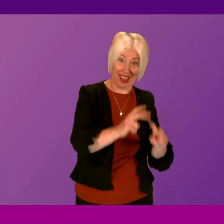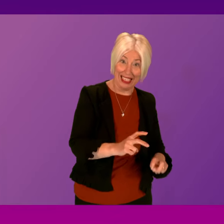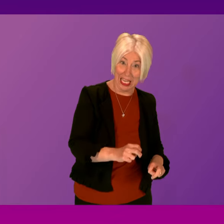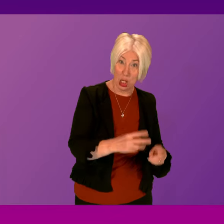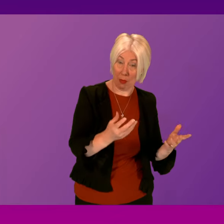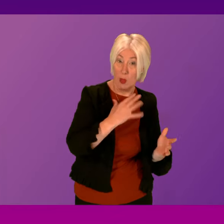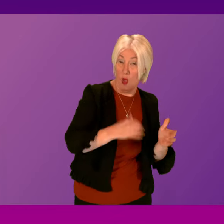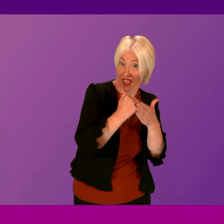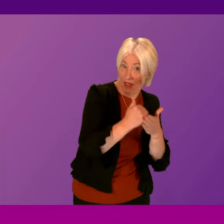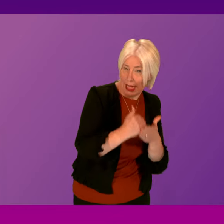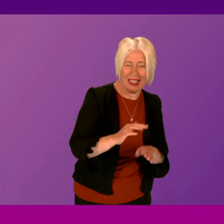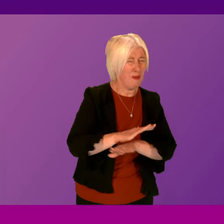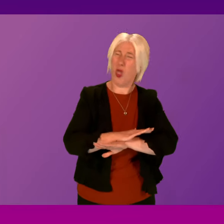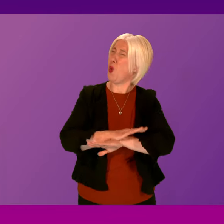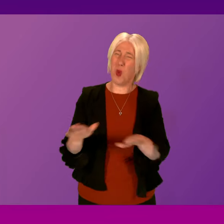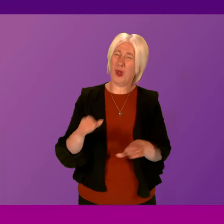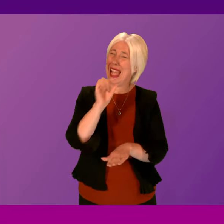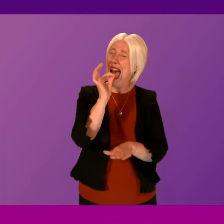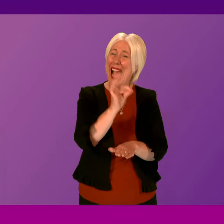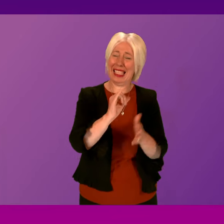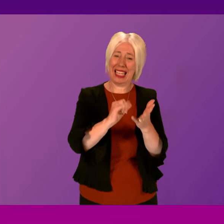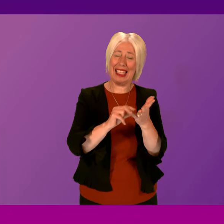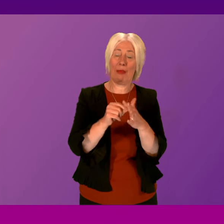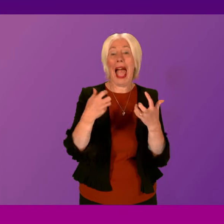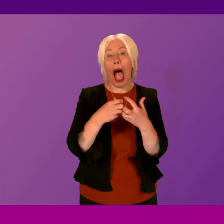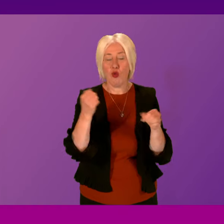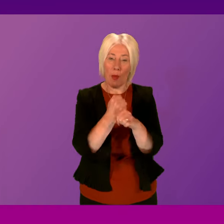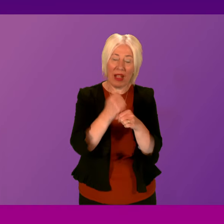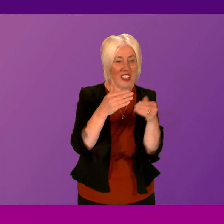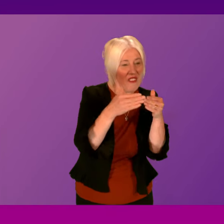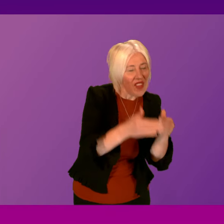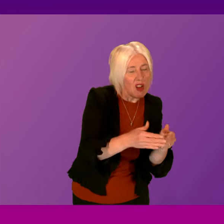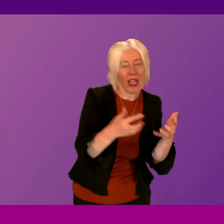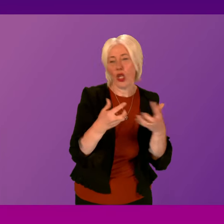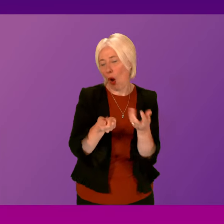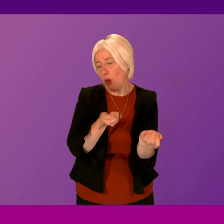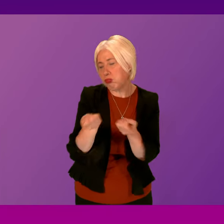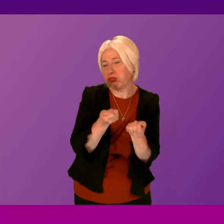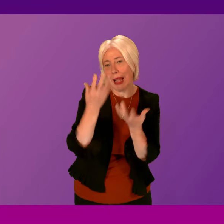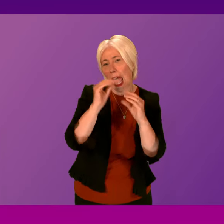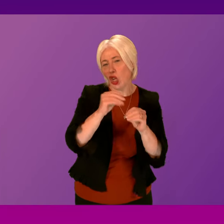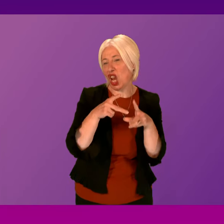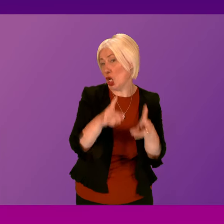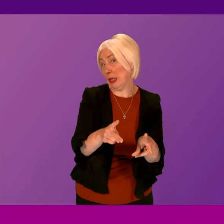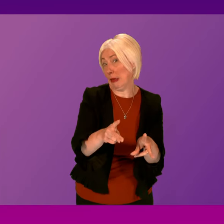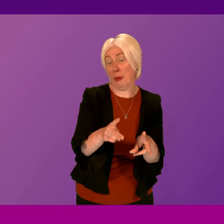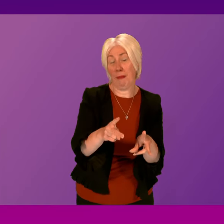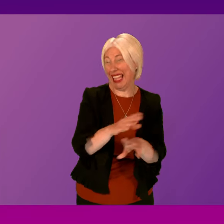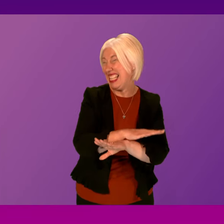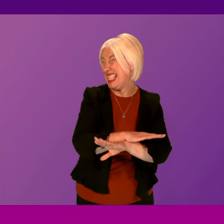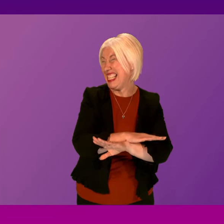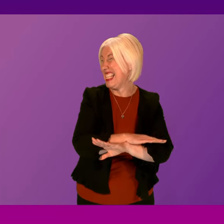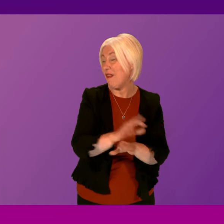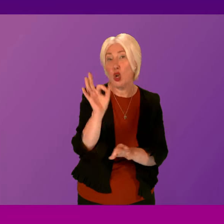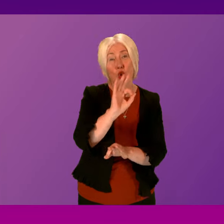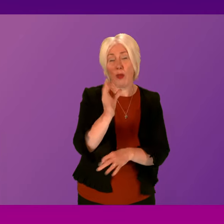it would not have been asking the Nats how to build ferries or how to run an education system. And they definitely won't have been